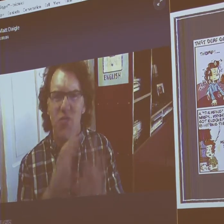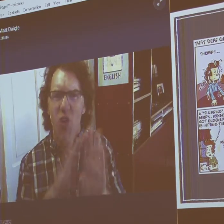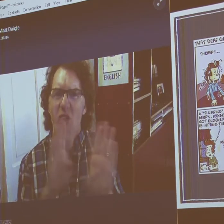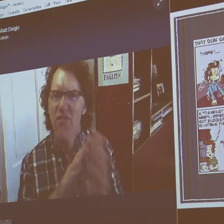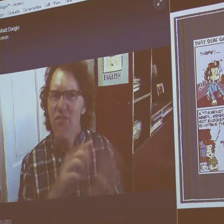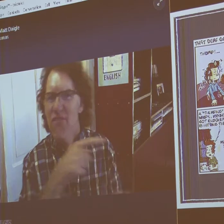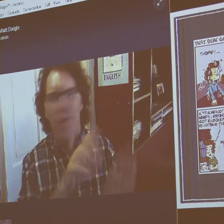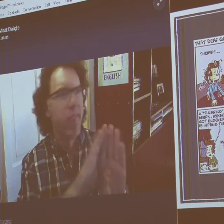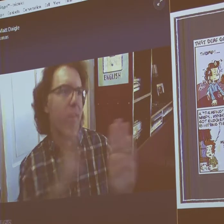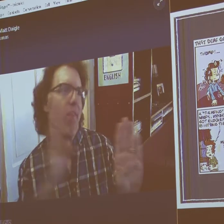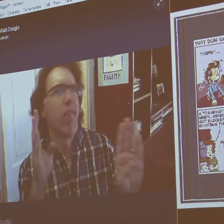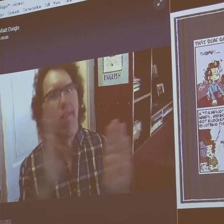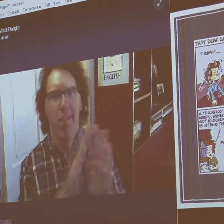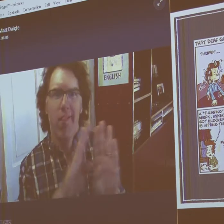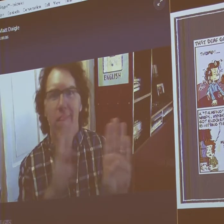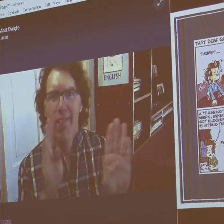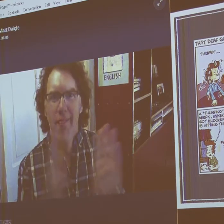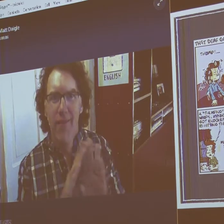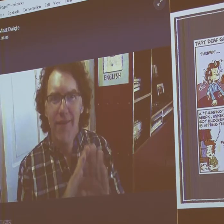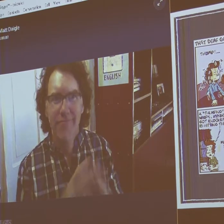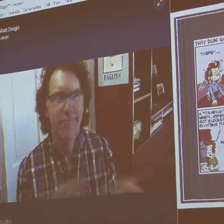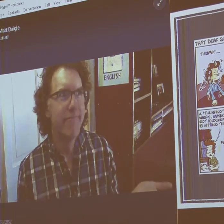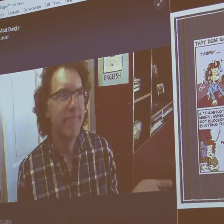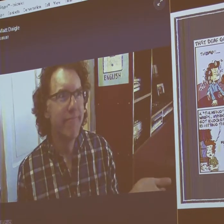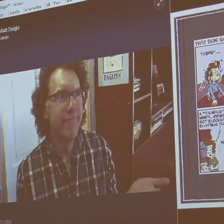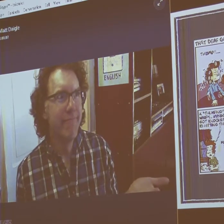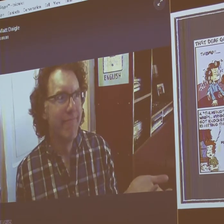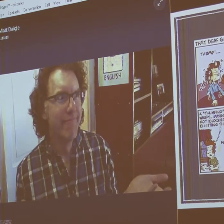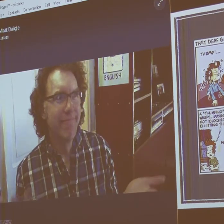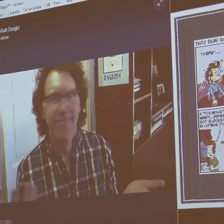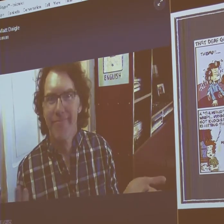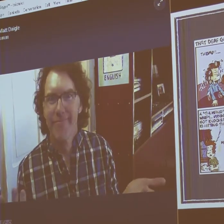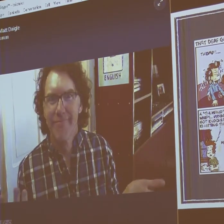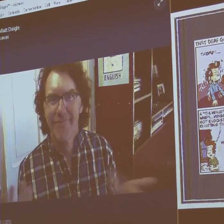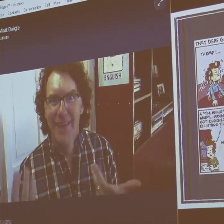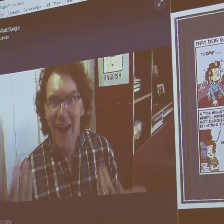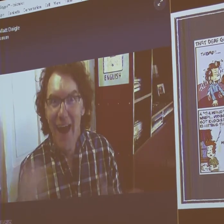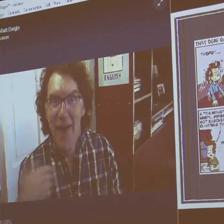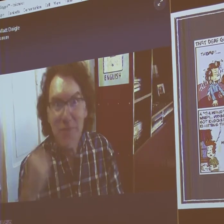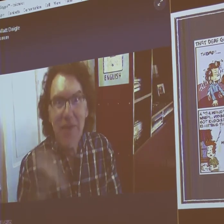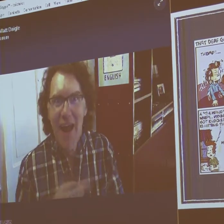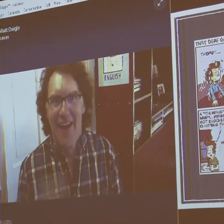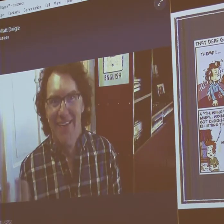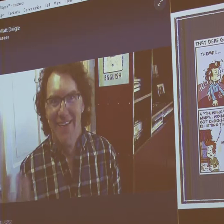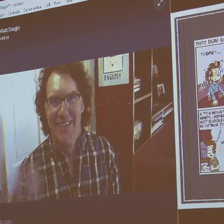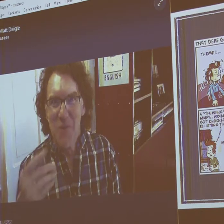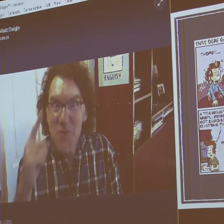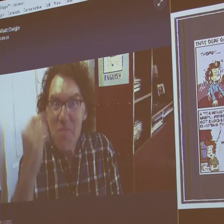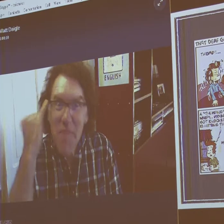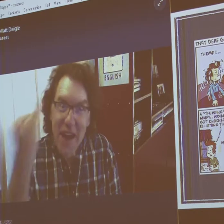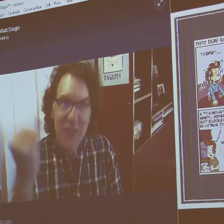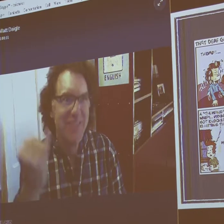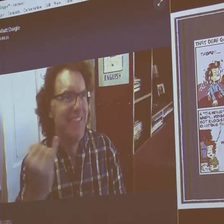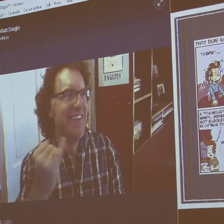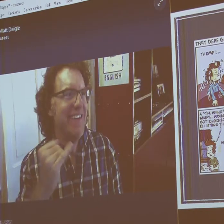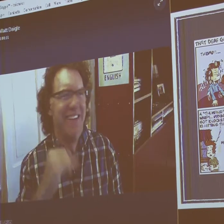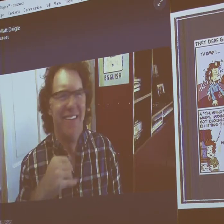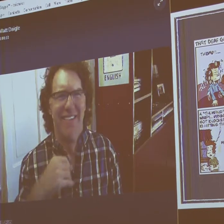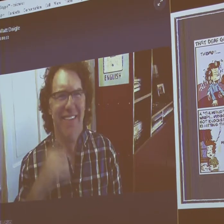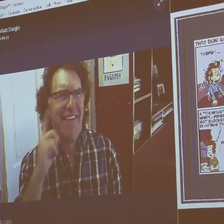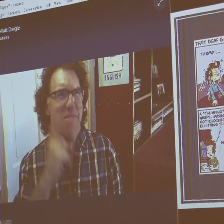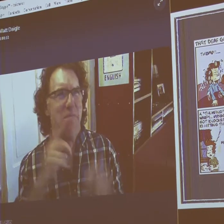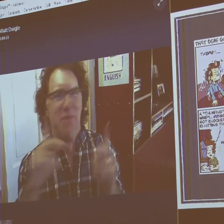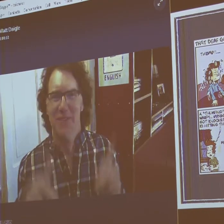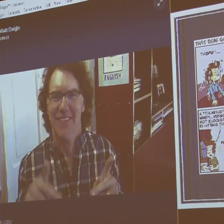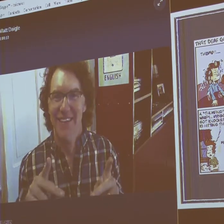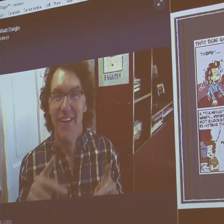husband's right. The gate was hitting up against the house. And so I was right the whole time. I was